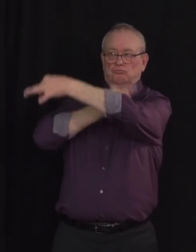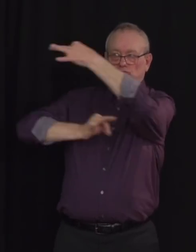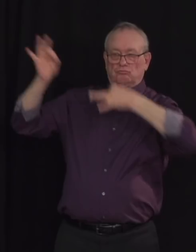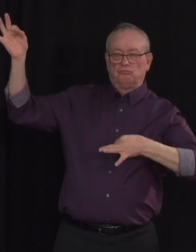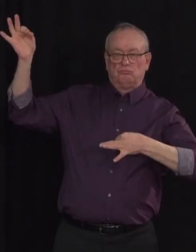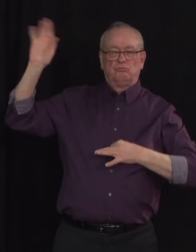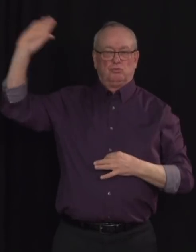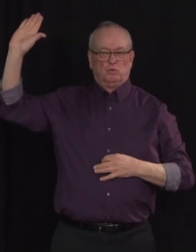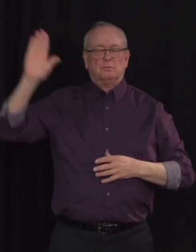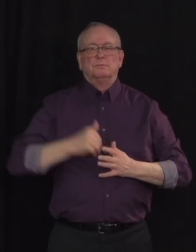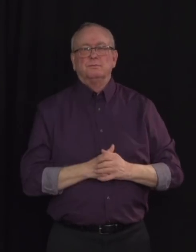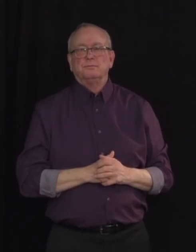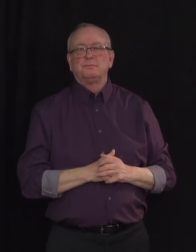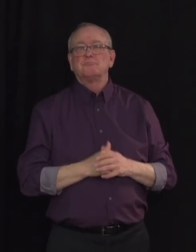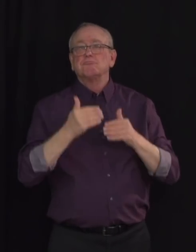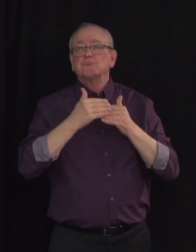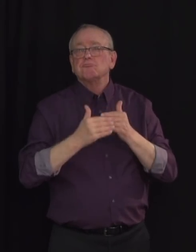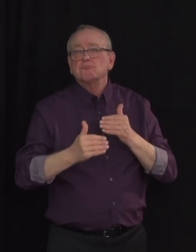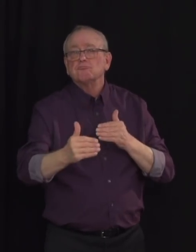restart of travel when the time is right.